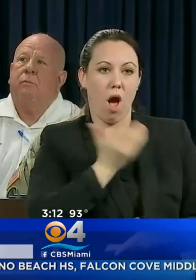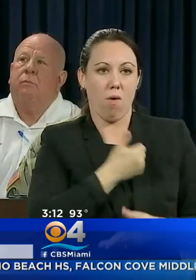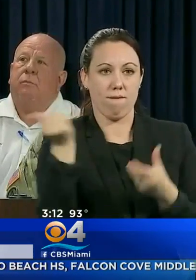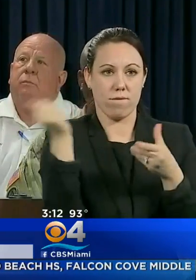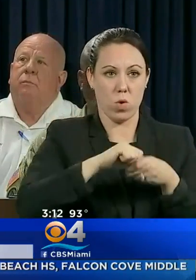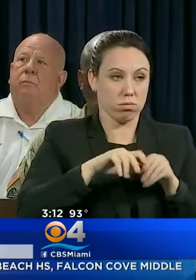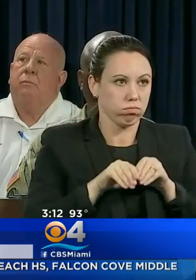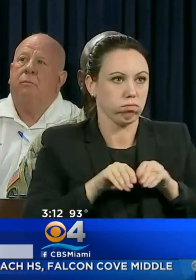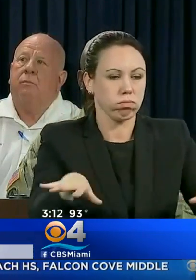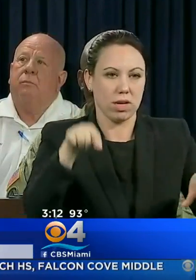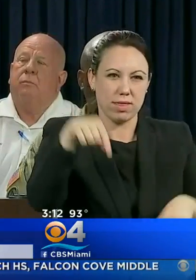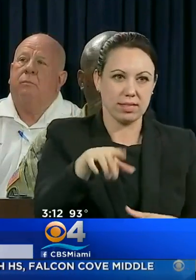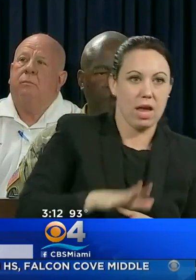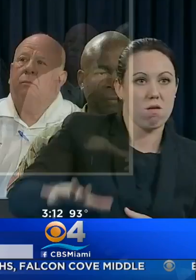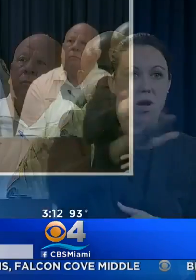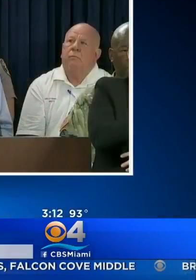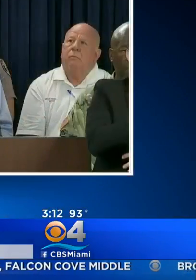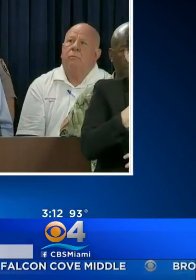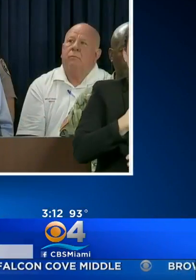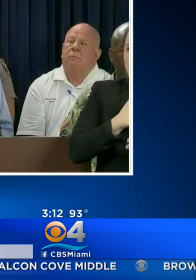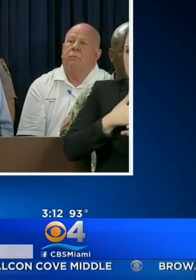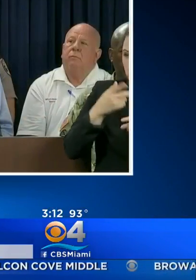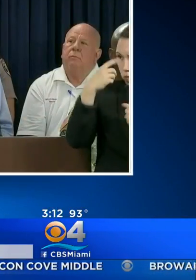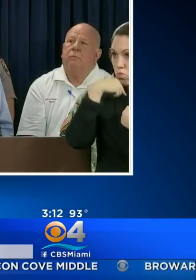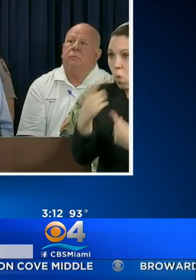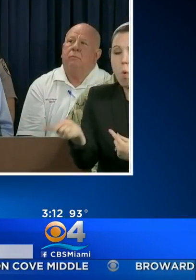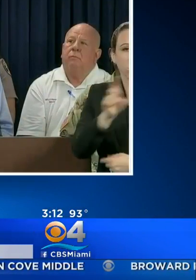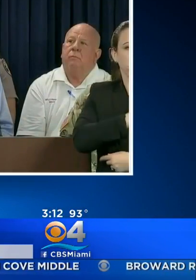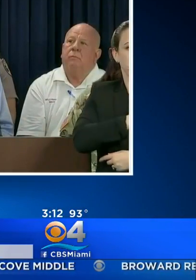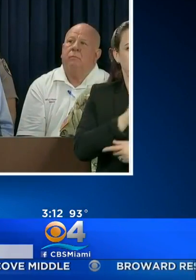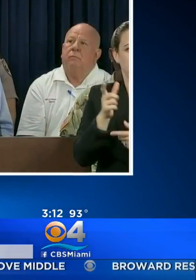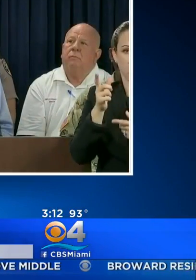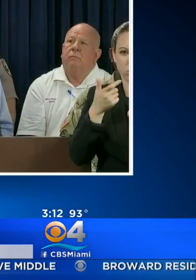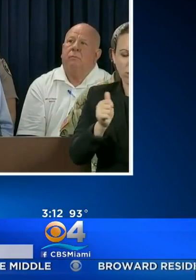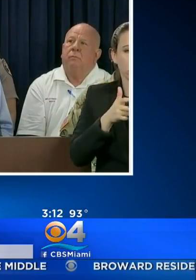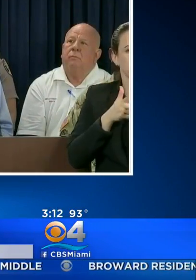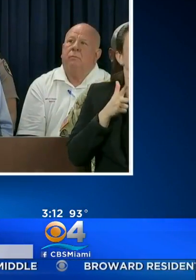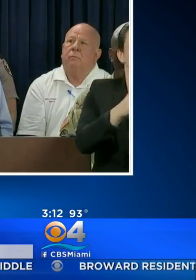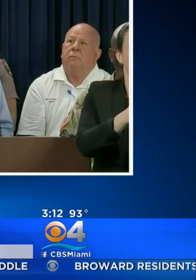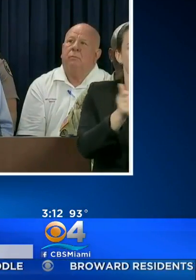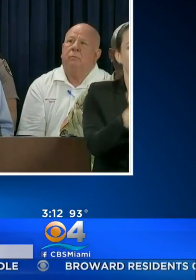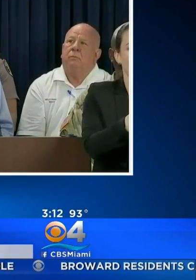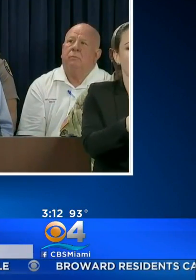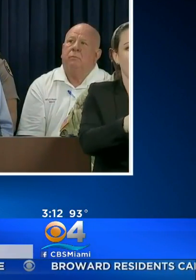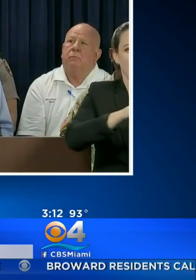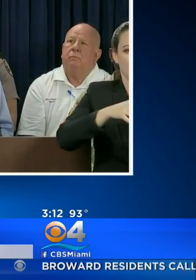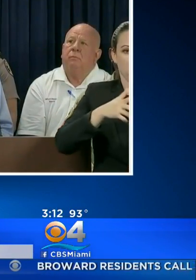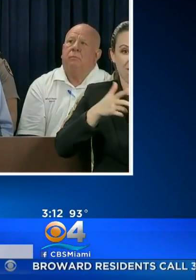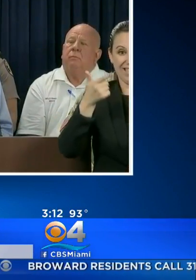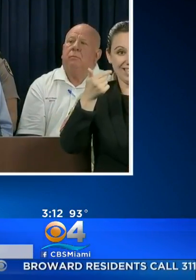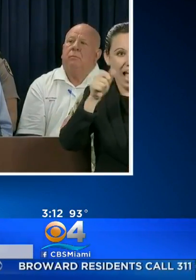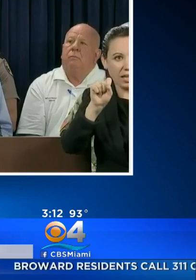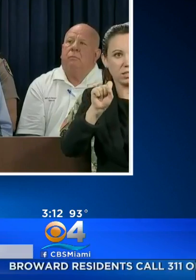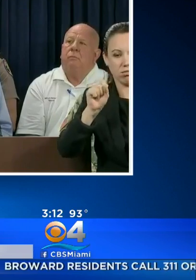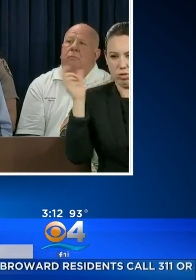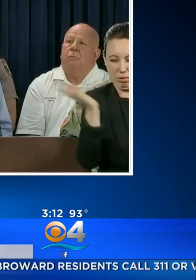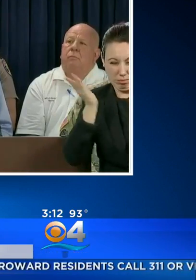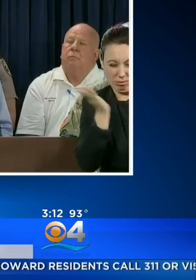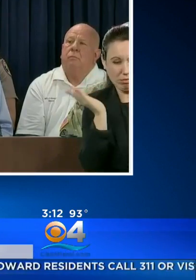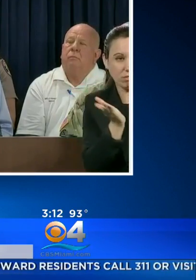HAVE DIRECTED STATE LAW ENFORCEMENT TO PROVIDE ESCORT SERVICES TO GAS TRUCKS TO GET THEM THROUGH TRAFFIC SO THEY CAN GET TO THE STATIONS FASTER.